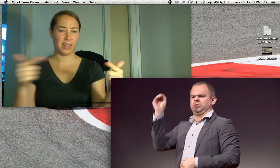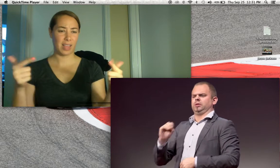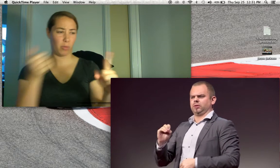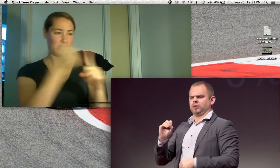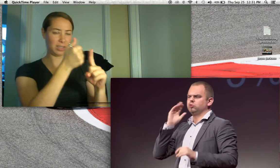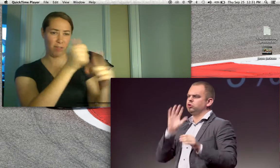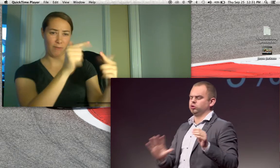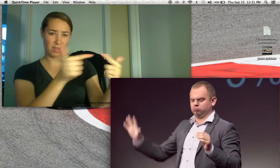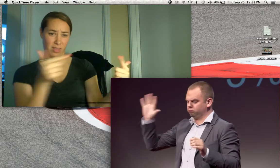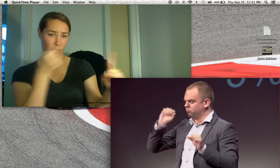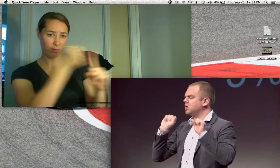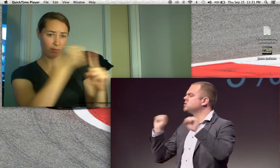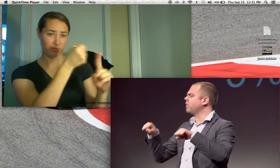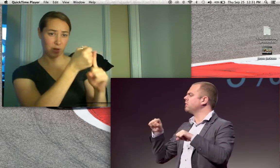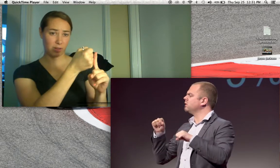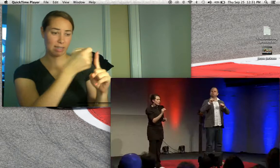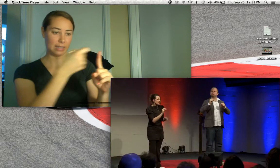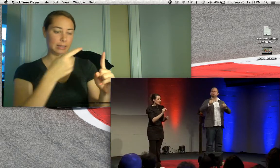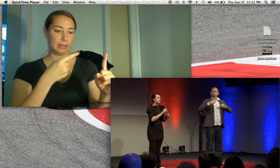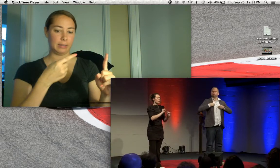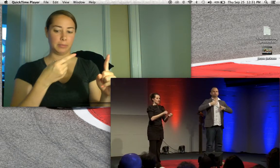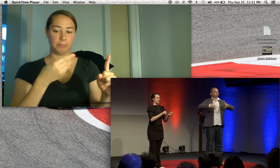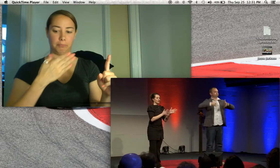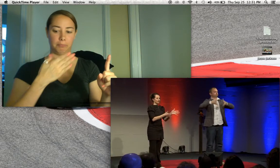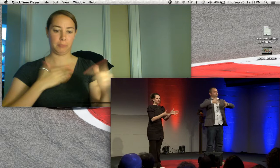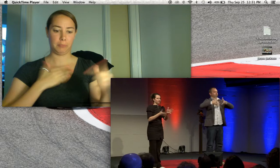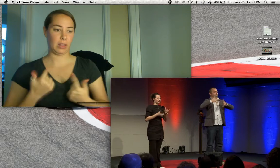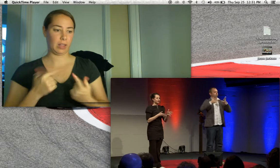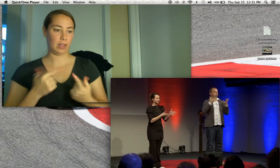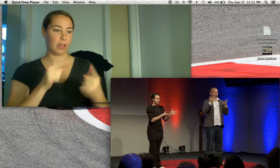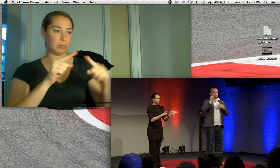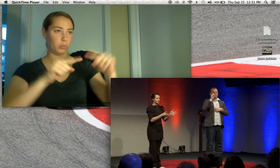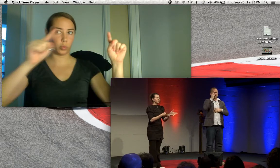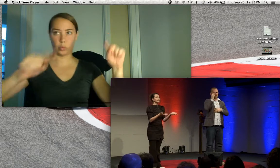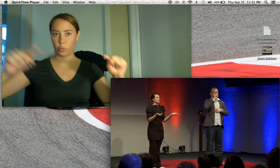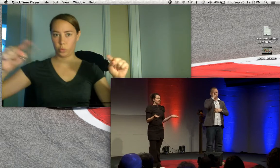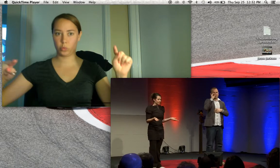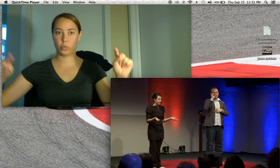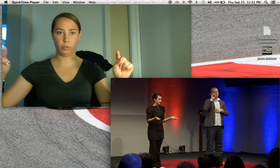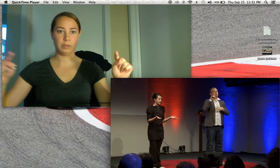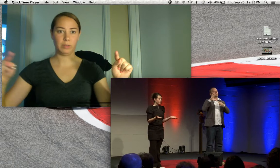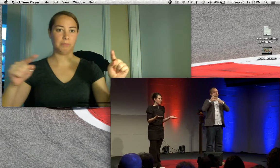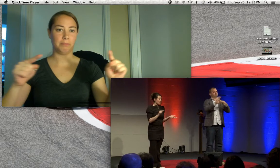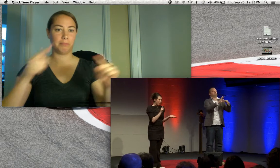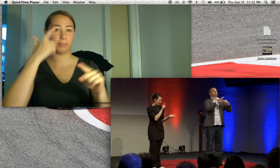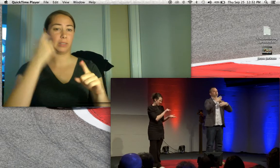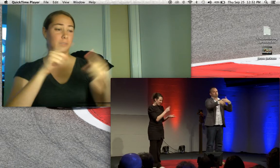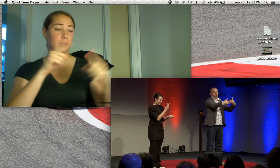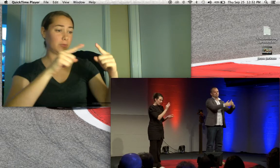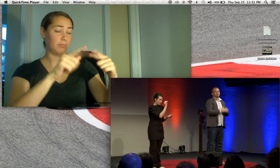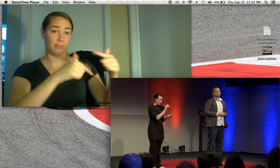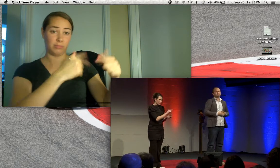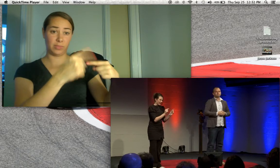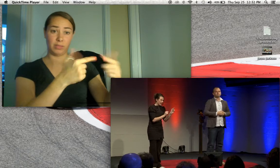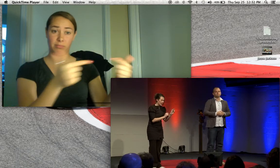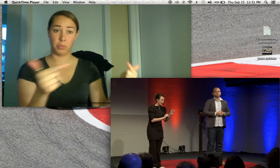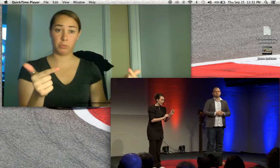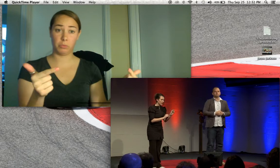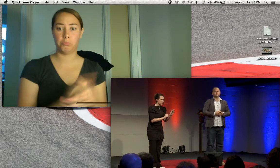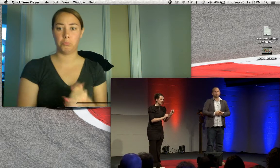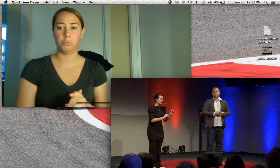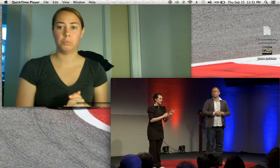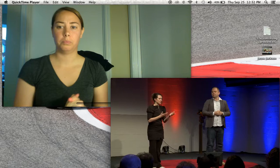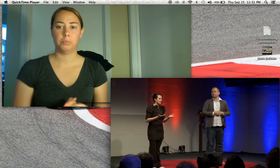In Holland, only 3 to 5% of the population knows how to use this language. So, it's a very small group.